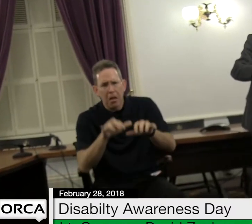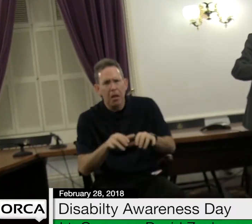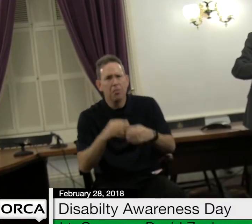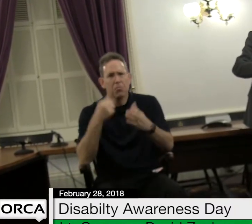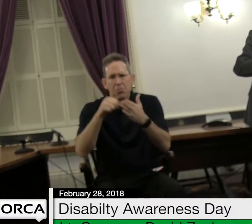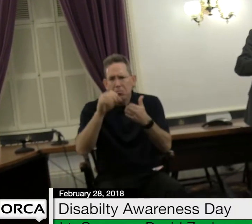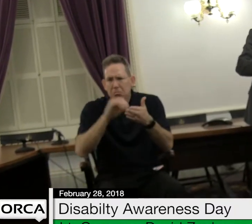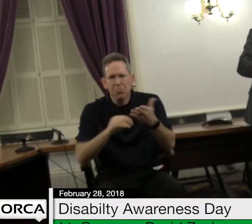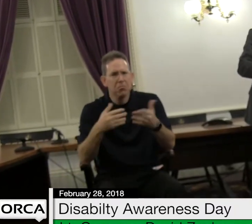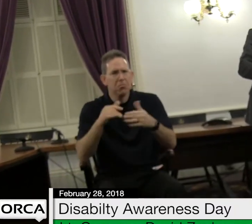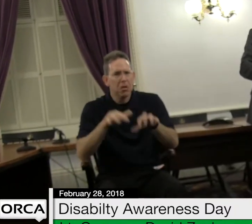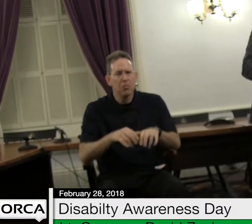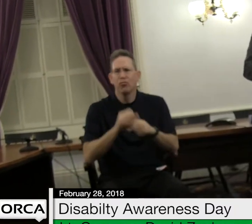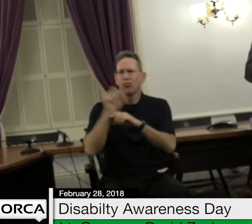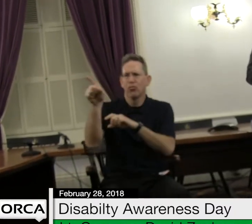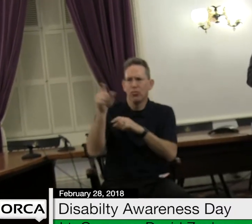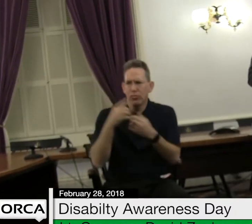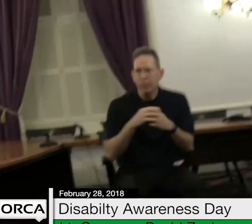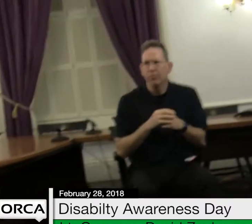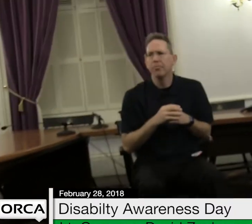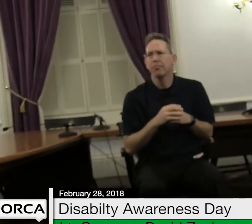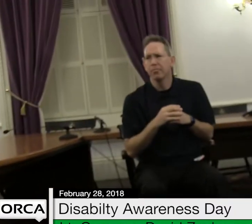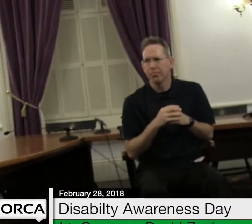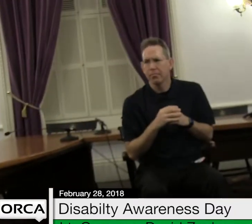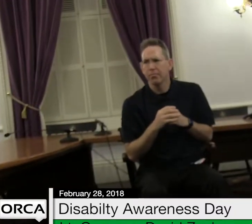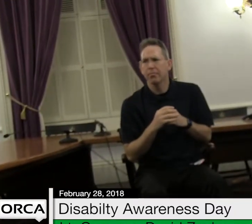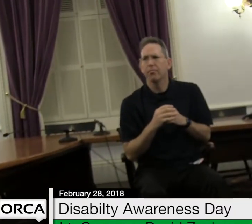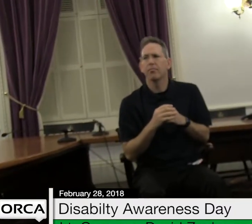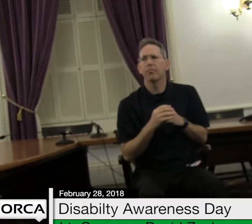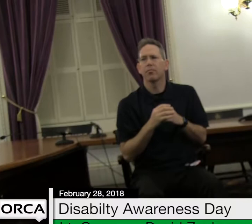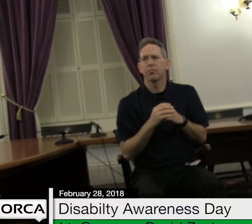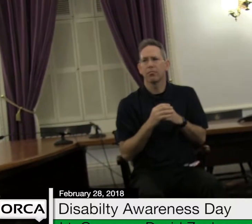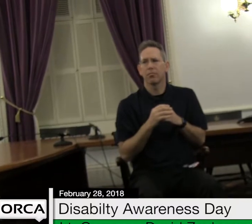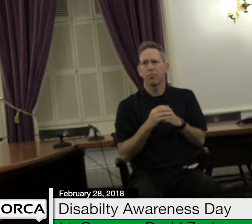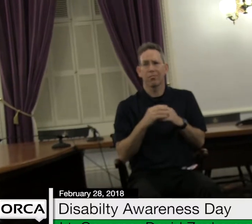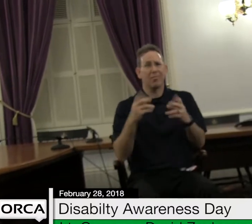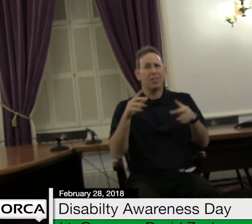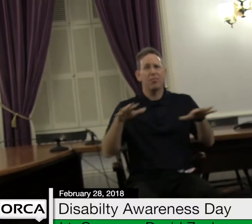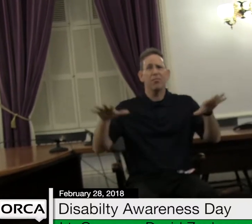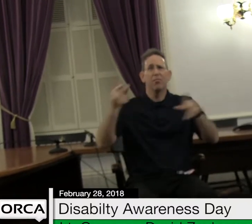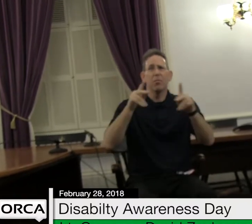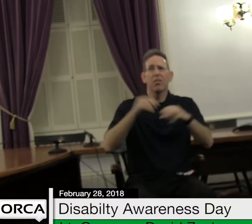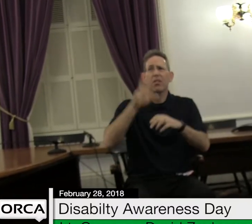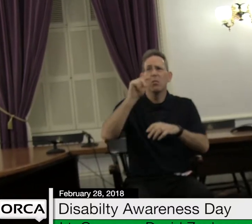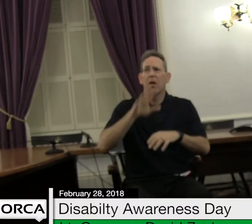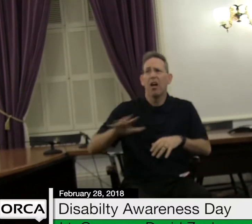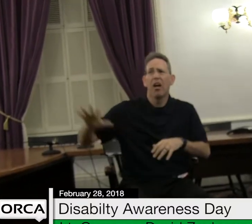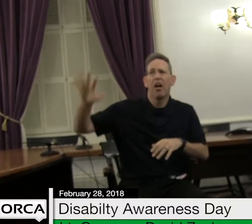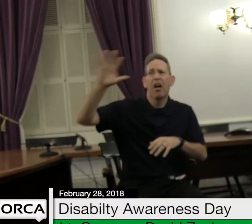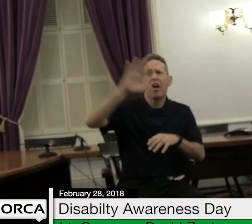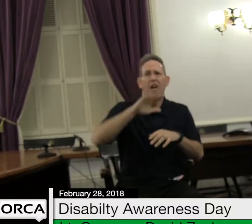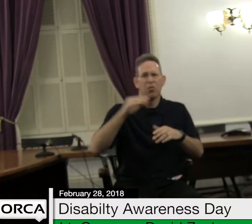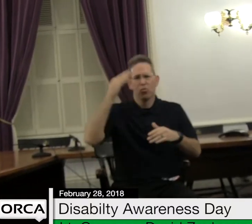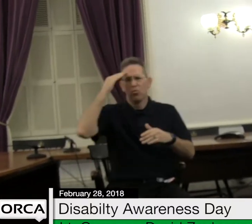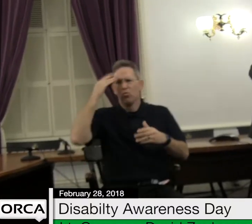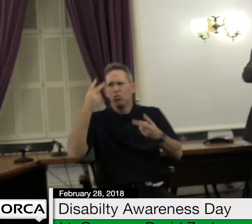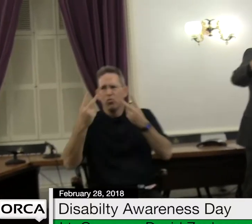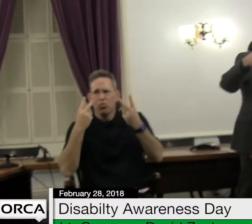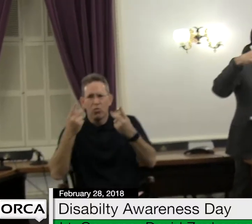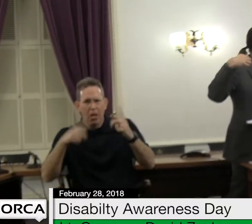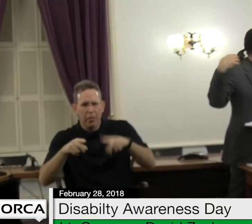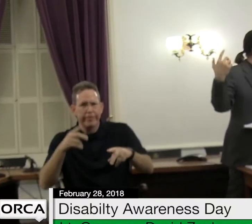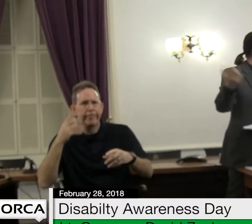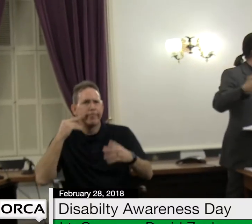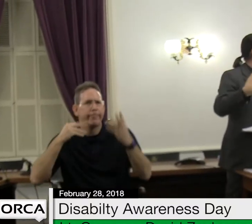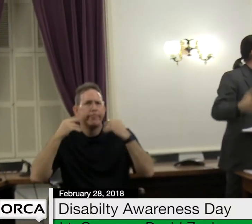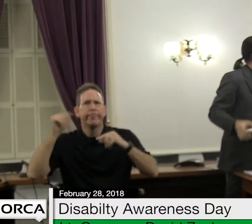what's really happening. And I send this to thousands of Vermonters to try to get your story and your truth out there